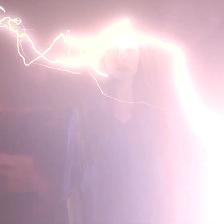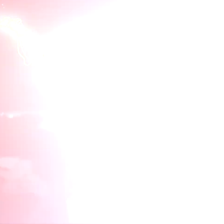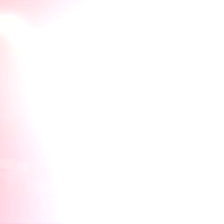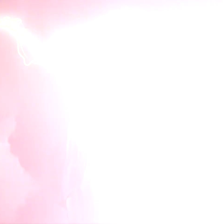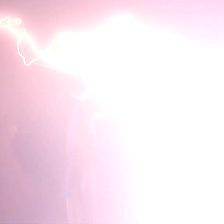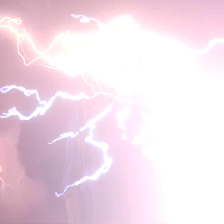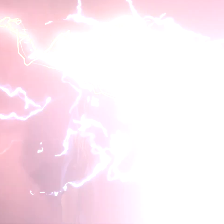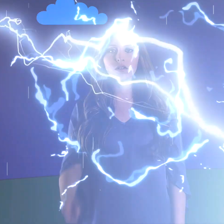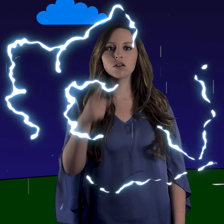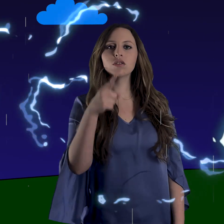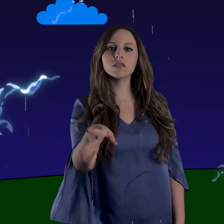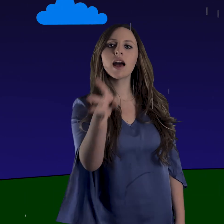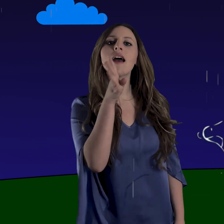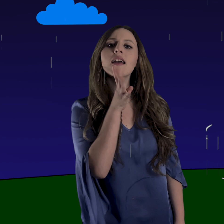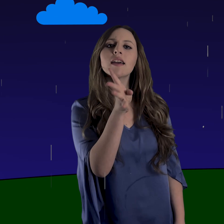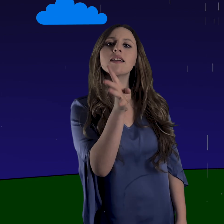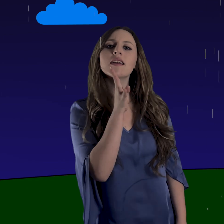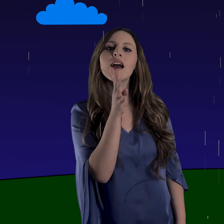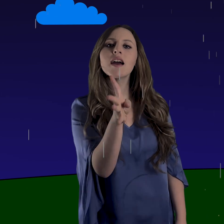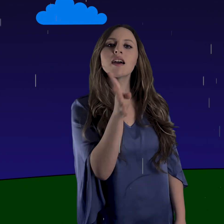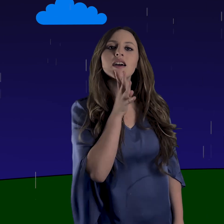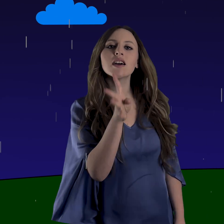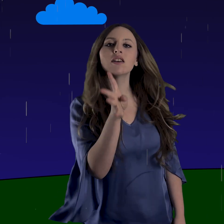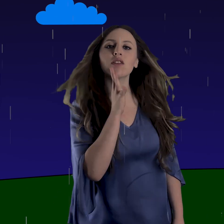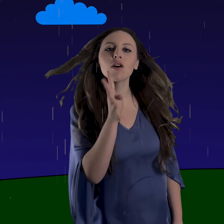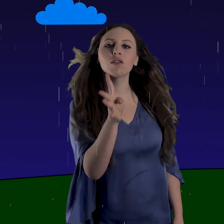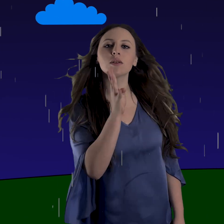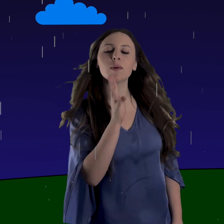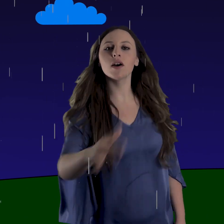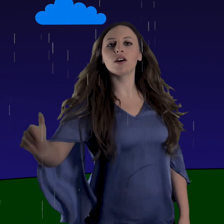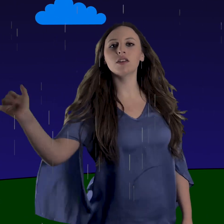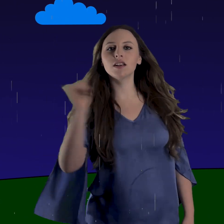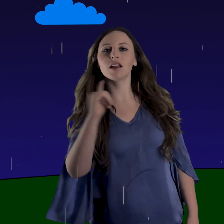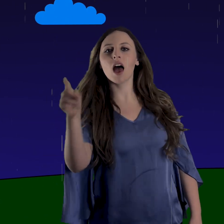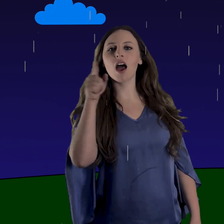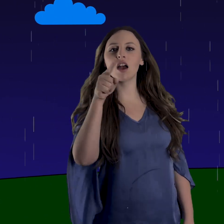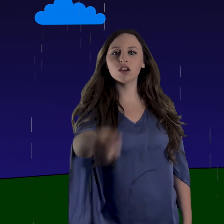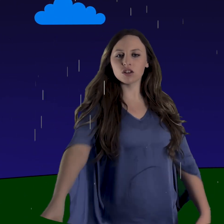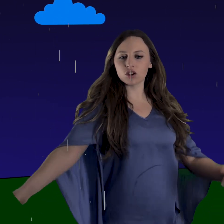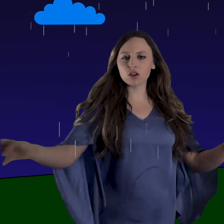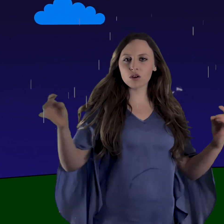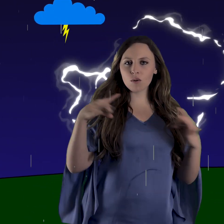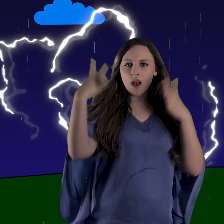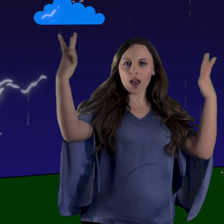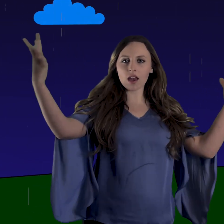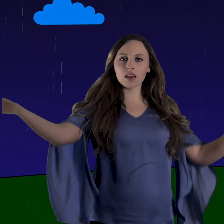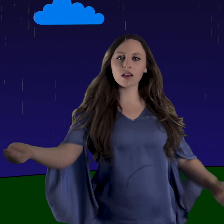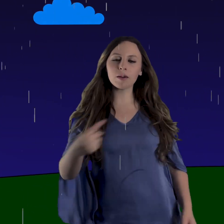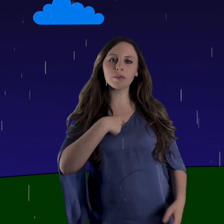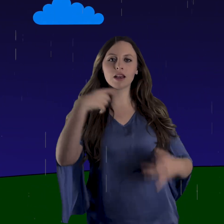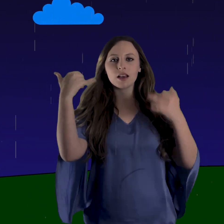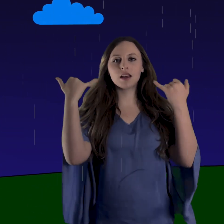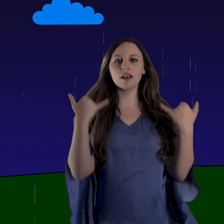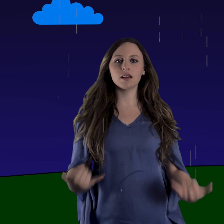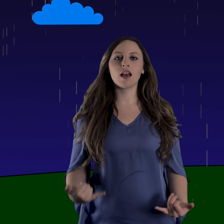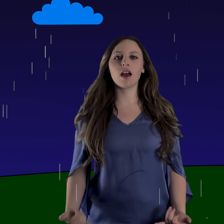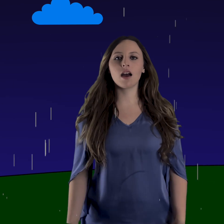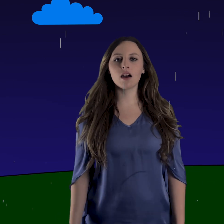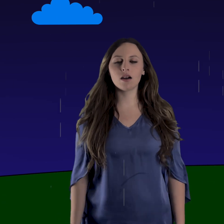You're saying those words Like you hate me now